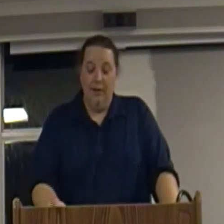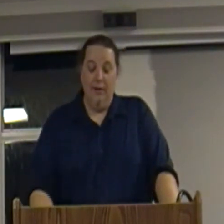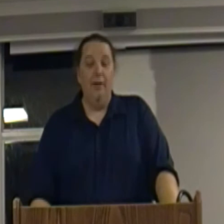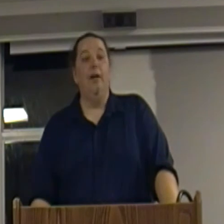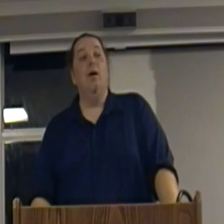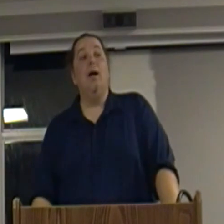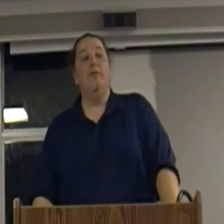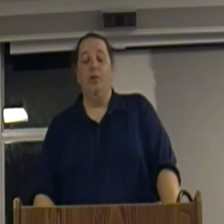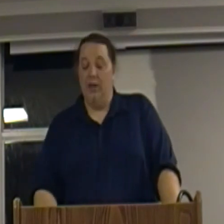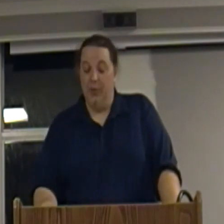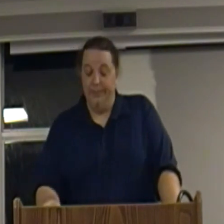in Iraq for example